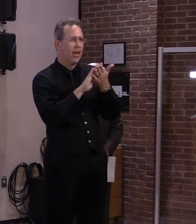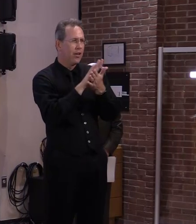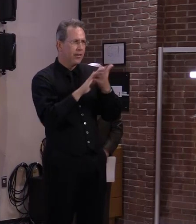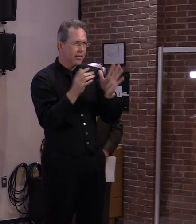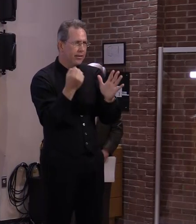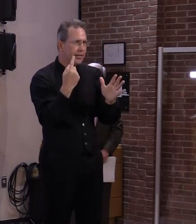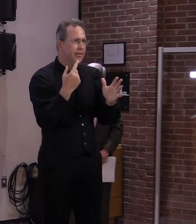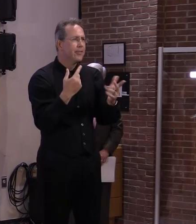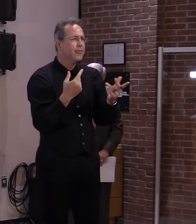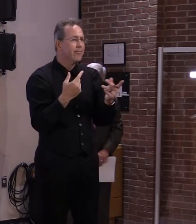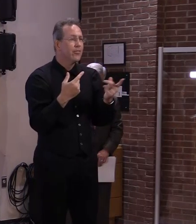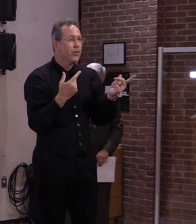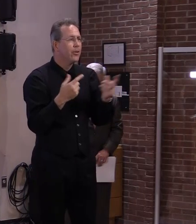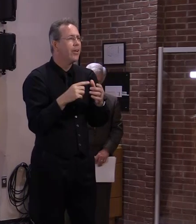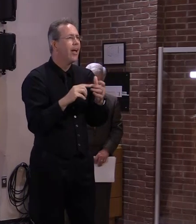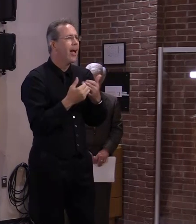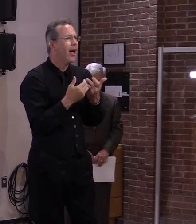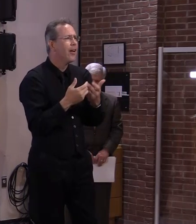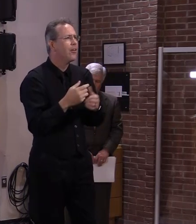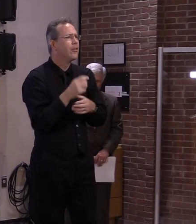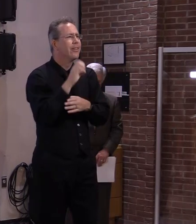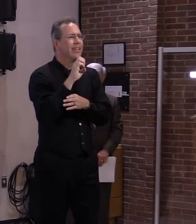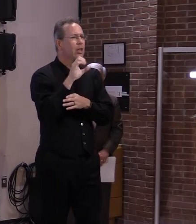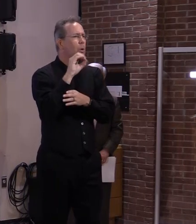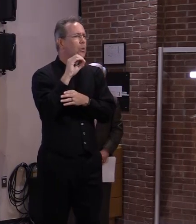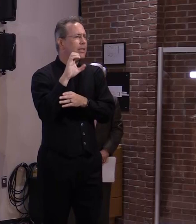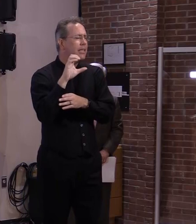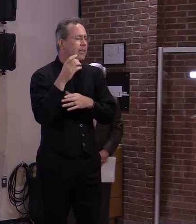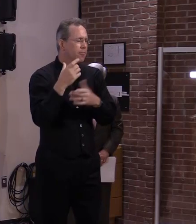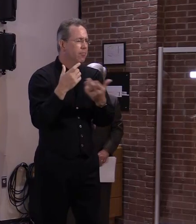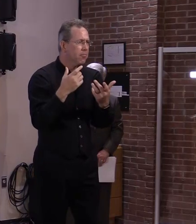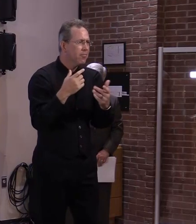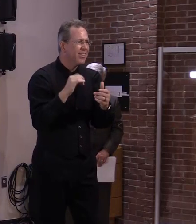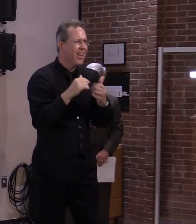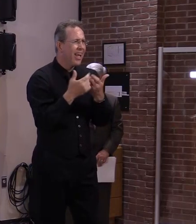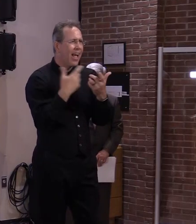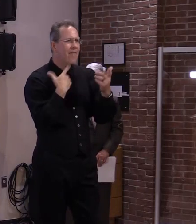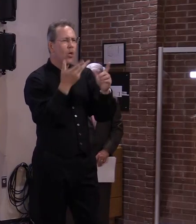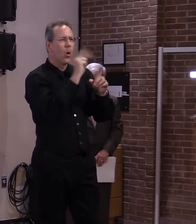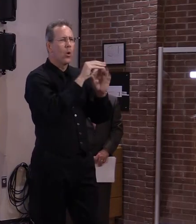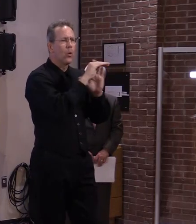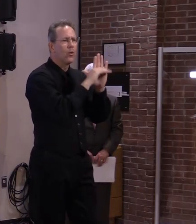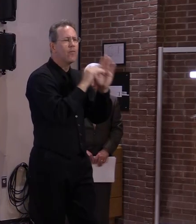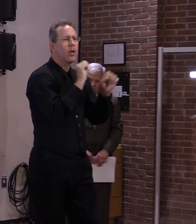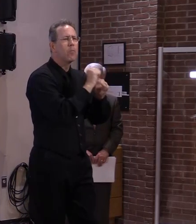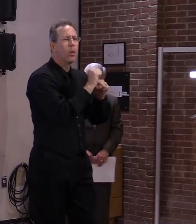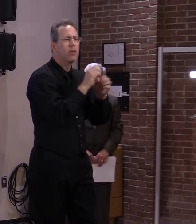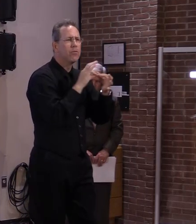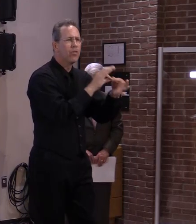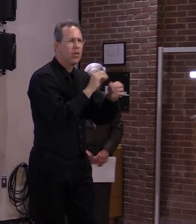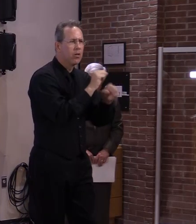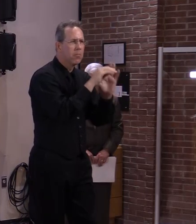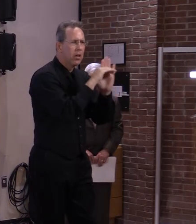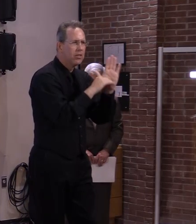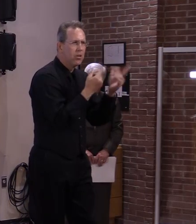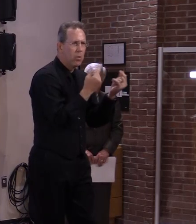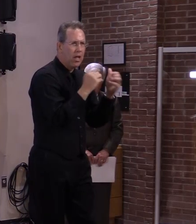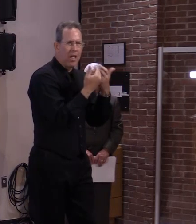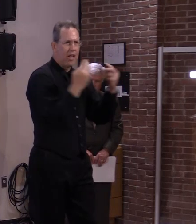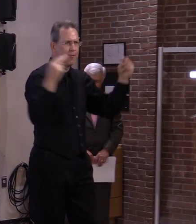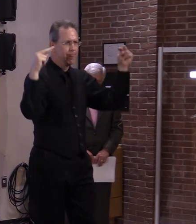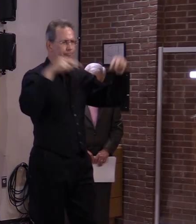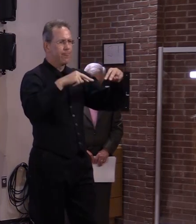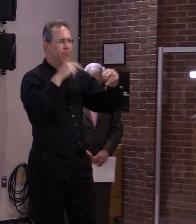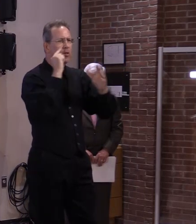emergency authorization is issued uh so it's really not that clear and i don't know of any litigation that has tested